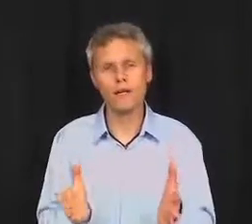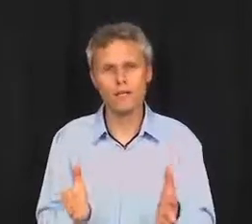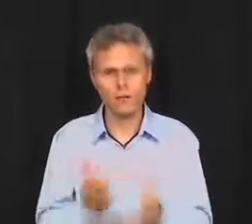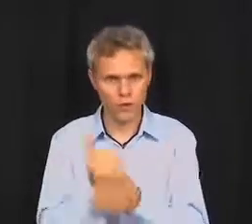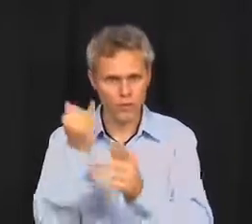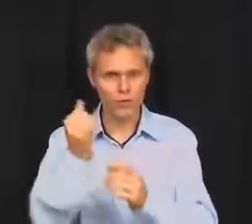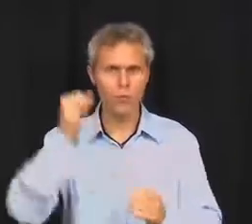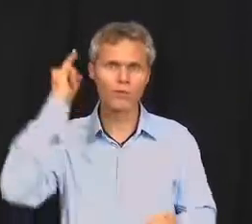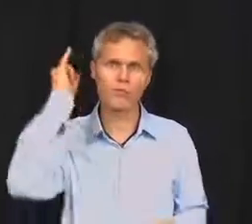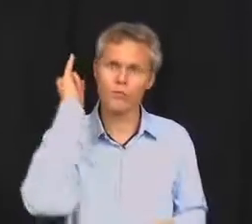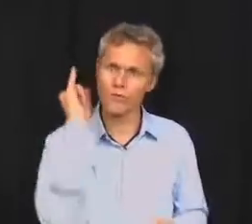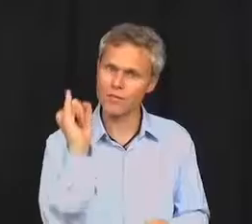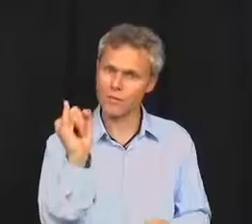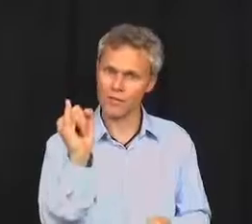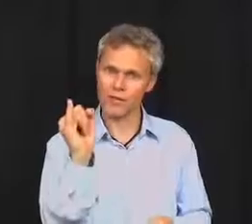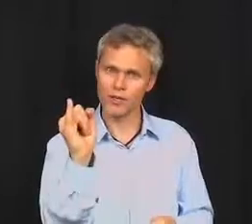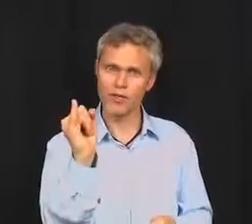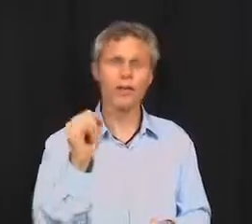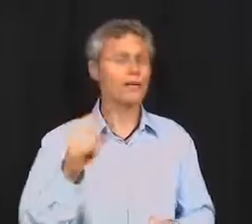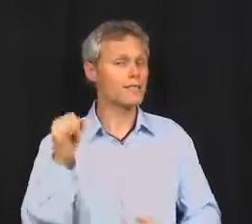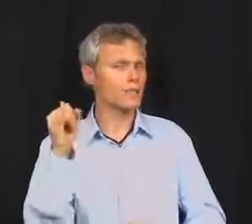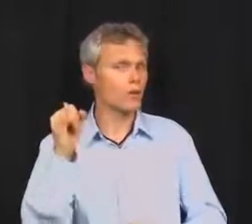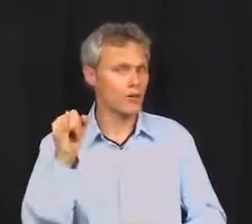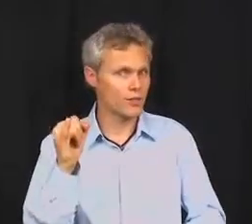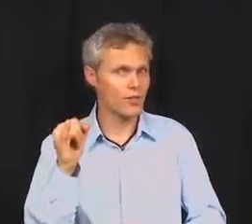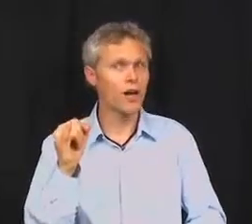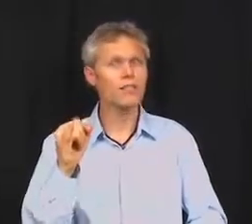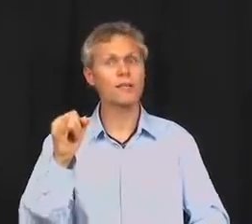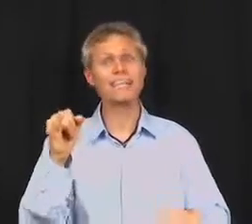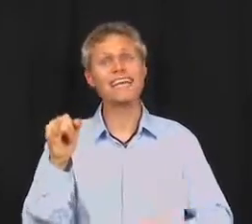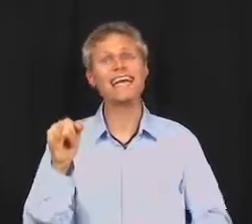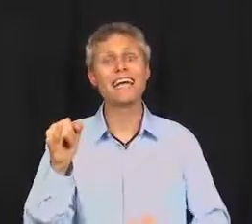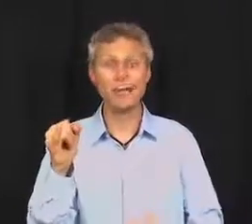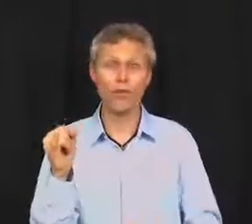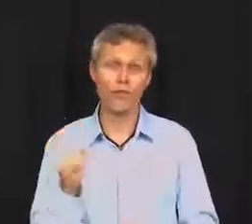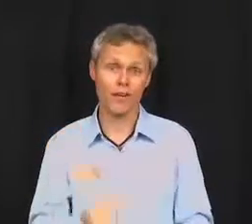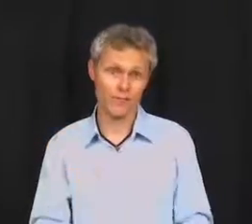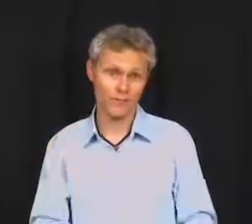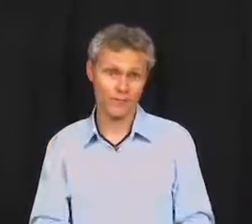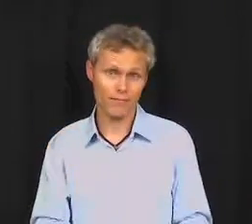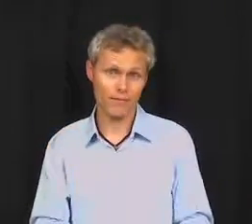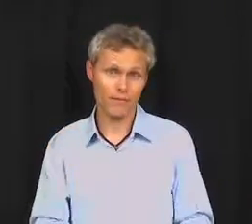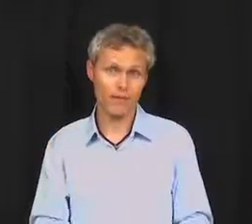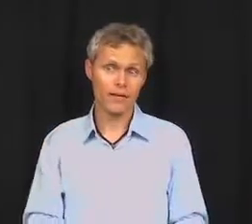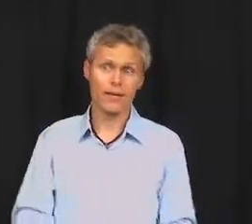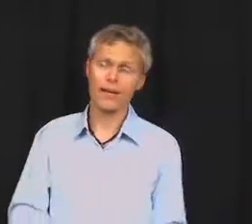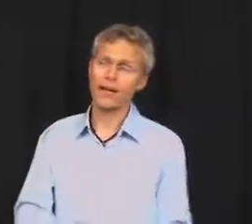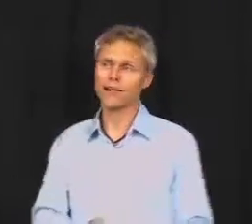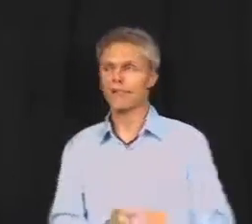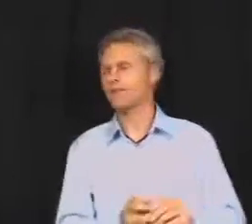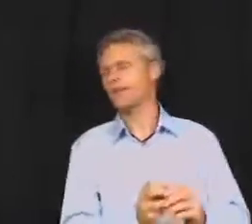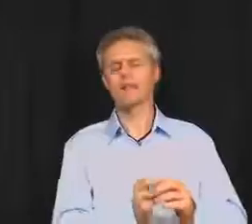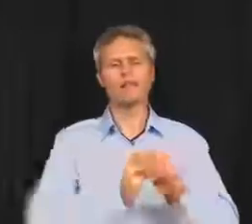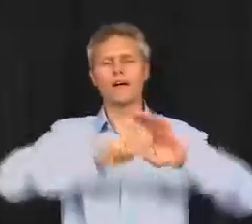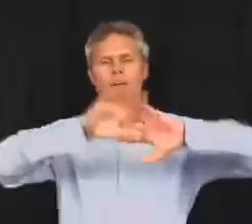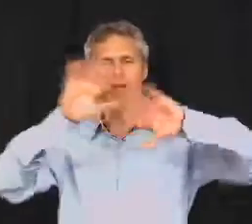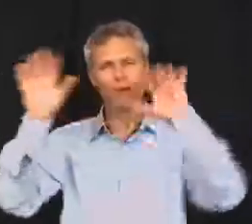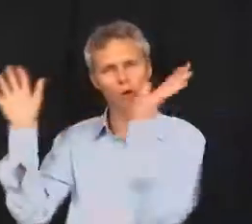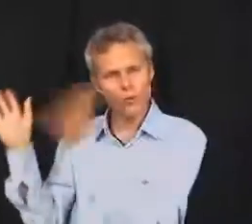means, first and foremost, your physical energy. Because that's where it all starts. It means getting healthy. And that's a whole